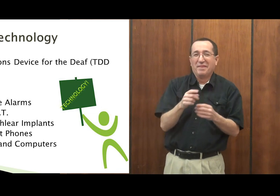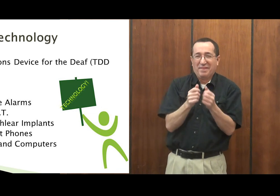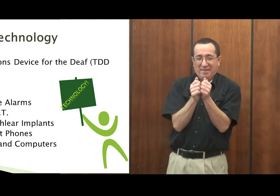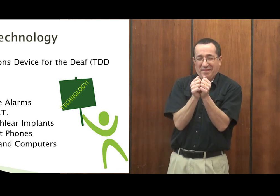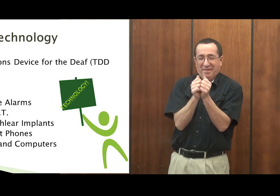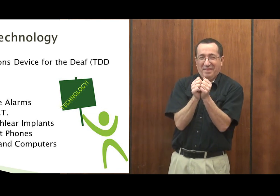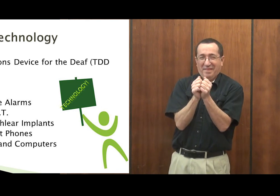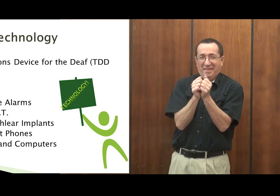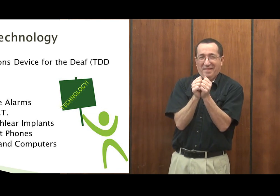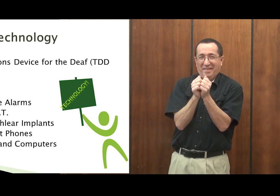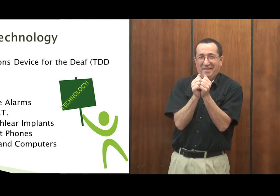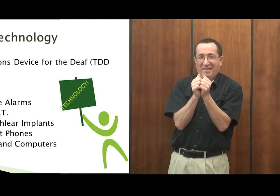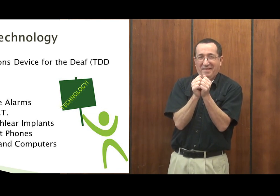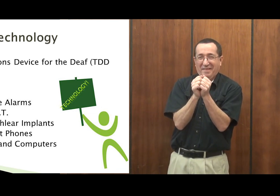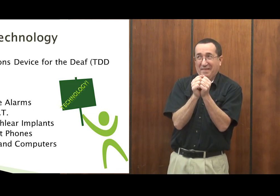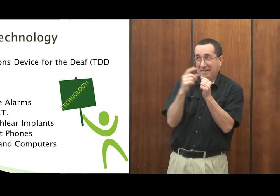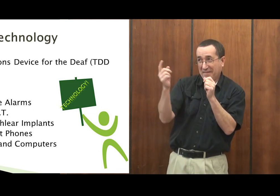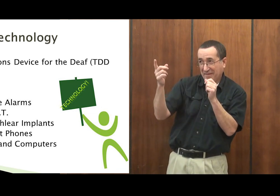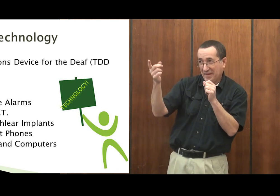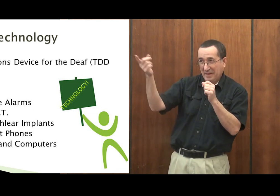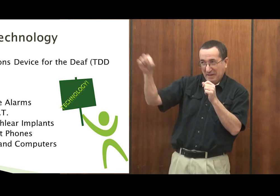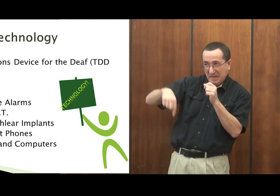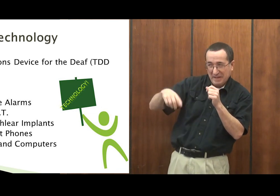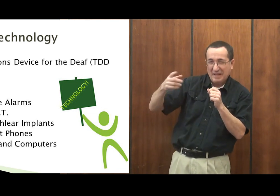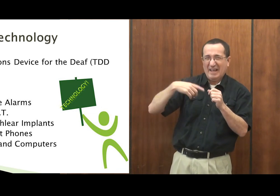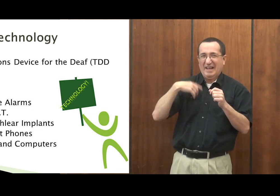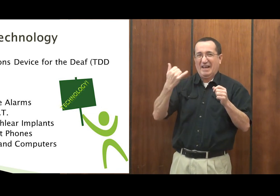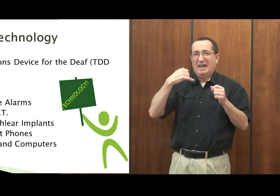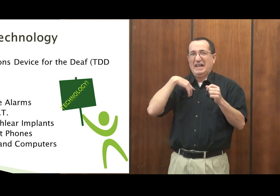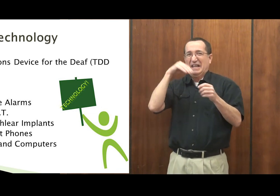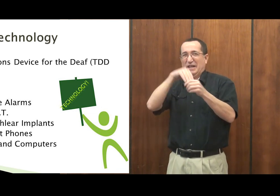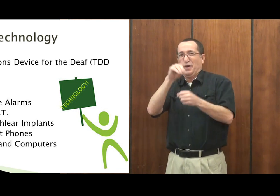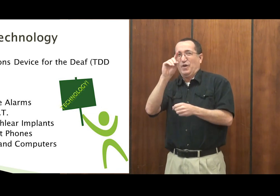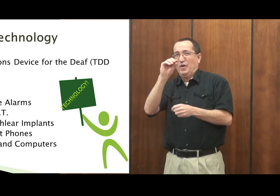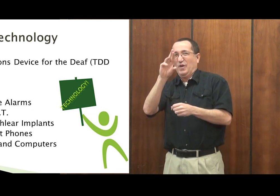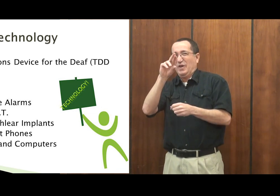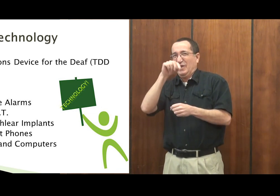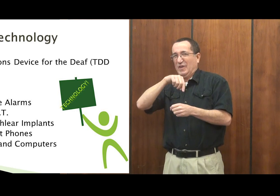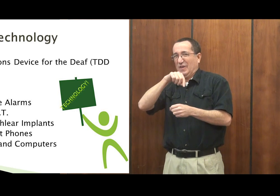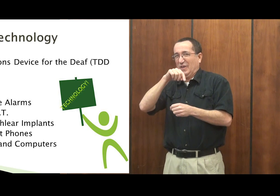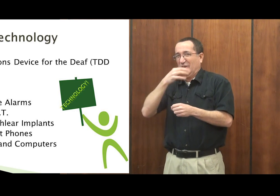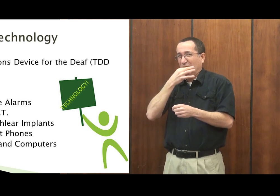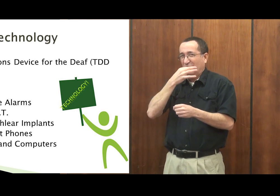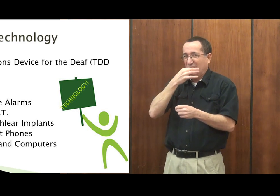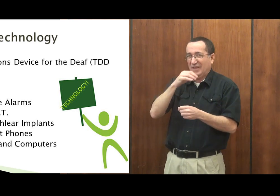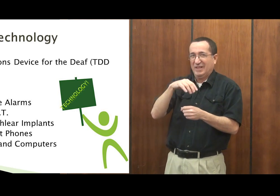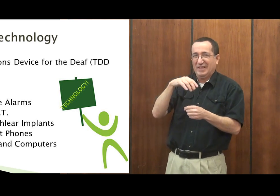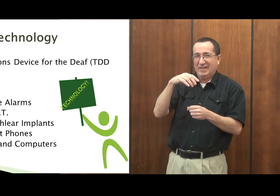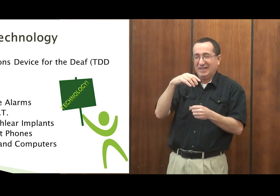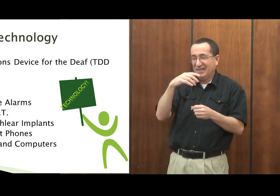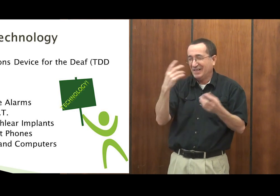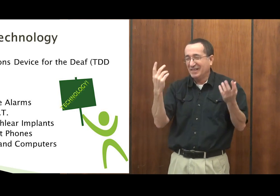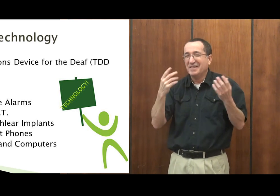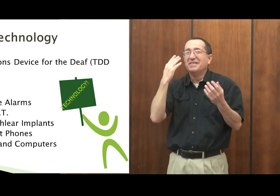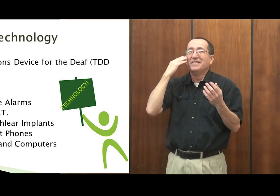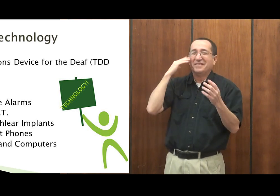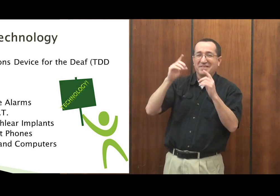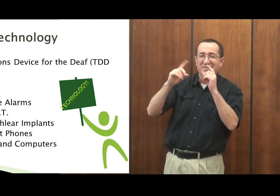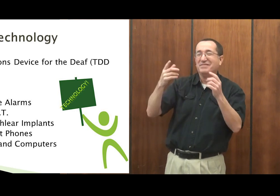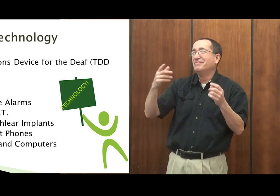it was a phone. But now, with text messaging, people we know, they're coming over. Someone's at the door. They can say, hey, I text you.